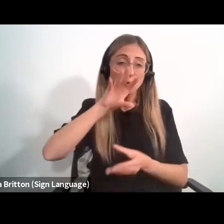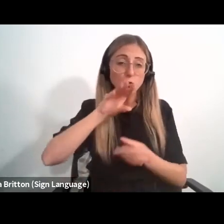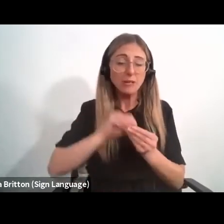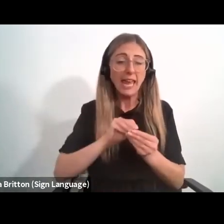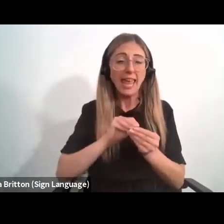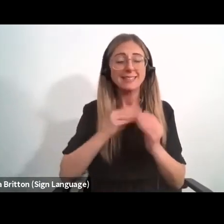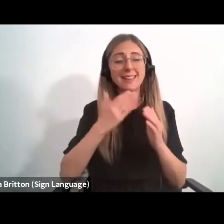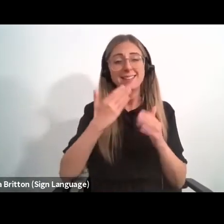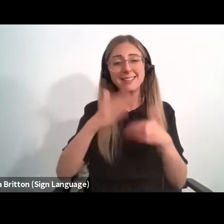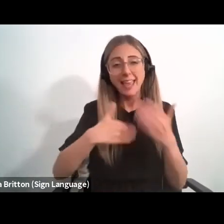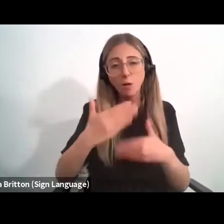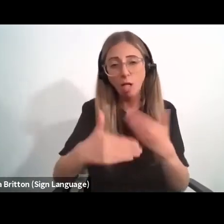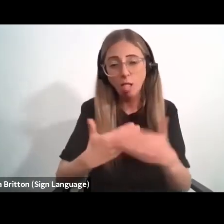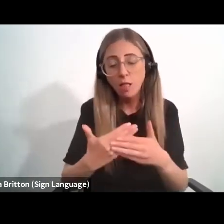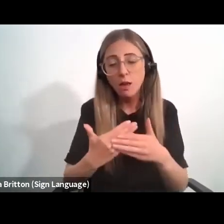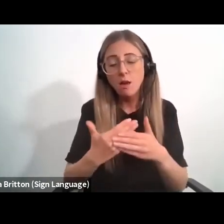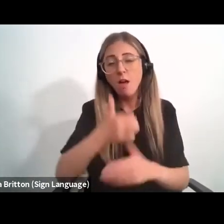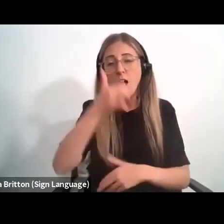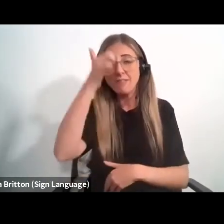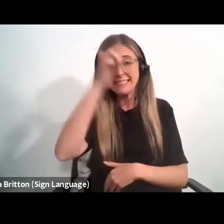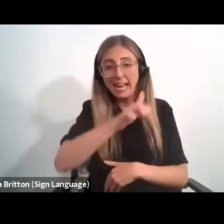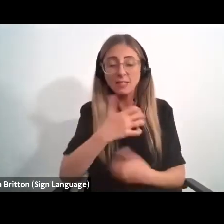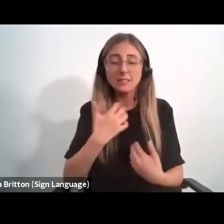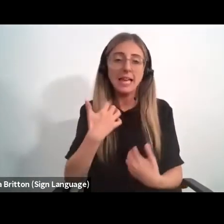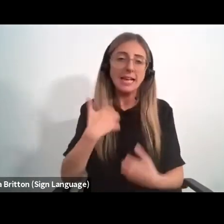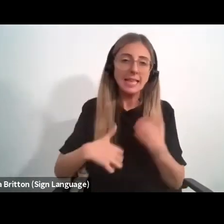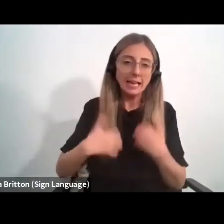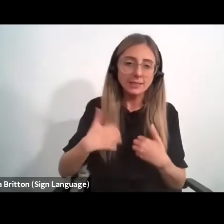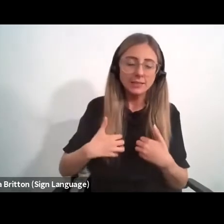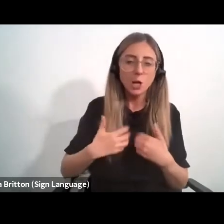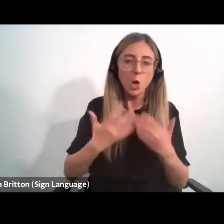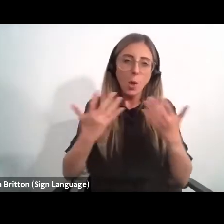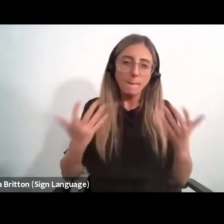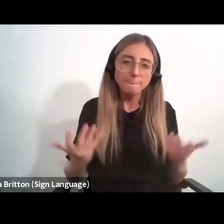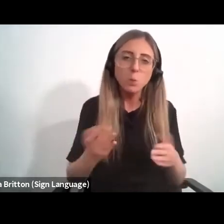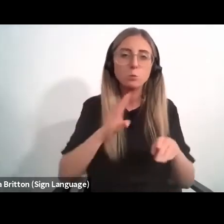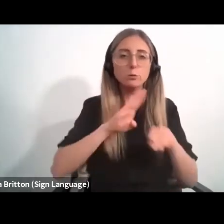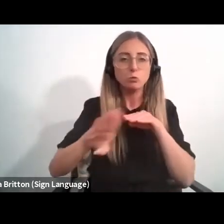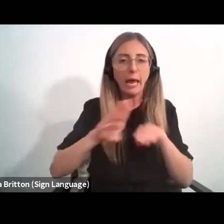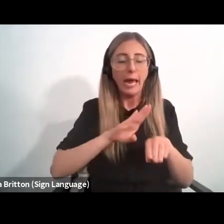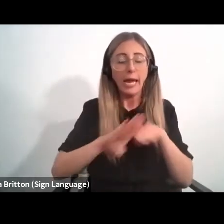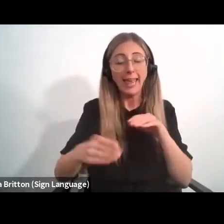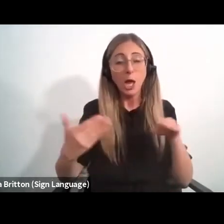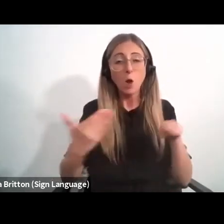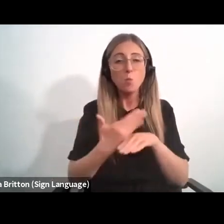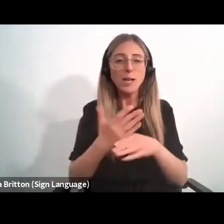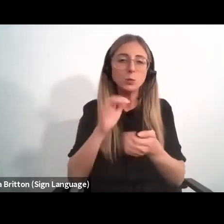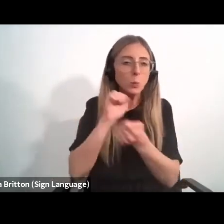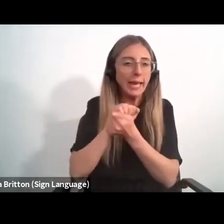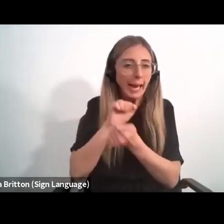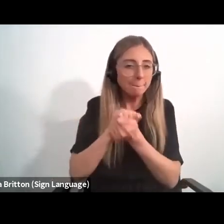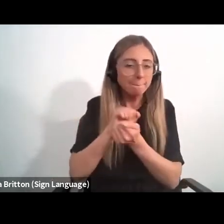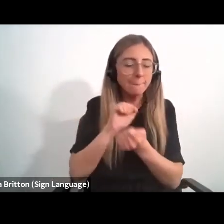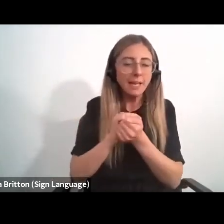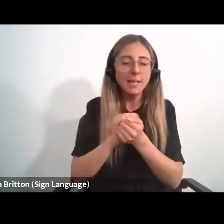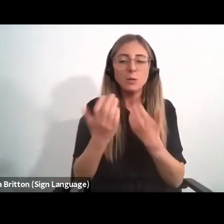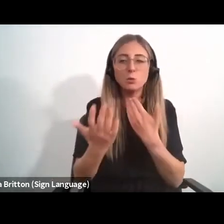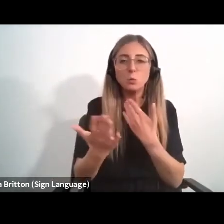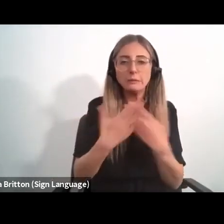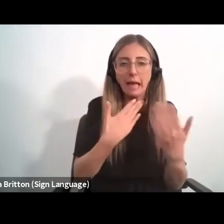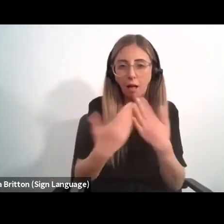cycle of talent, attracting talent, boosting training and working to retain the trained talent to tackle